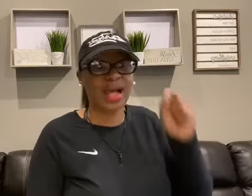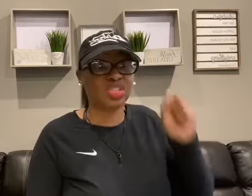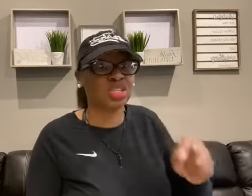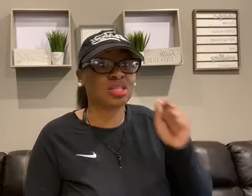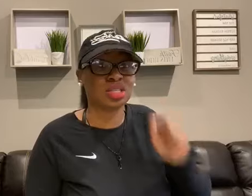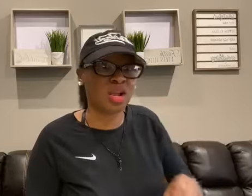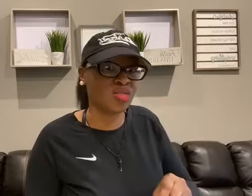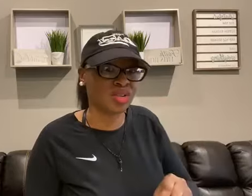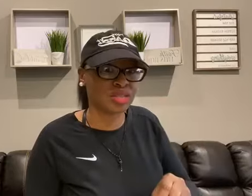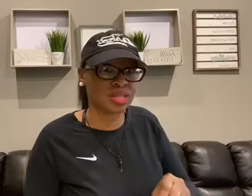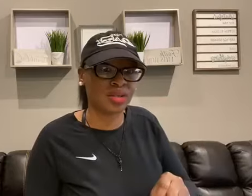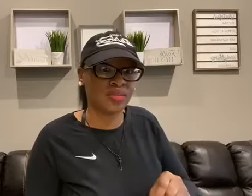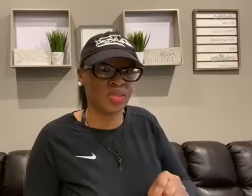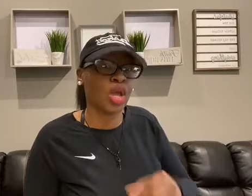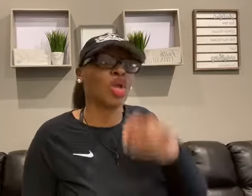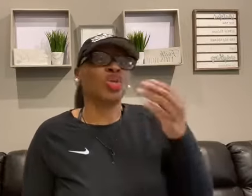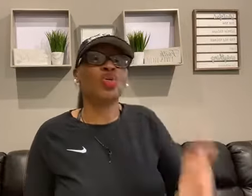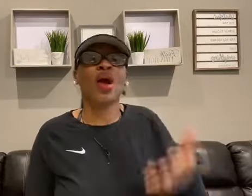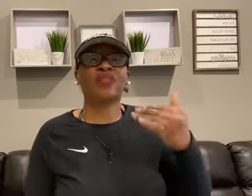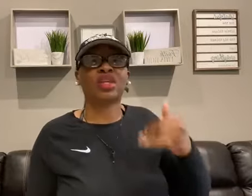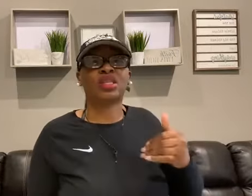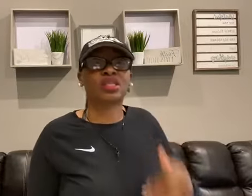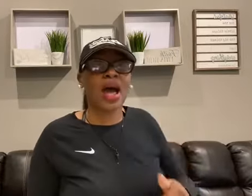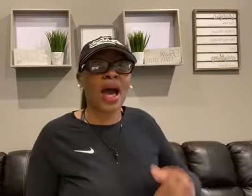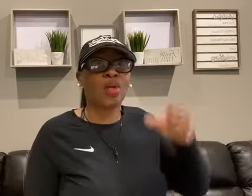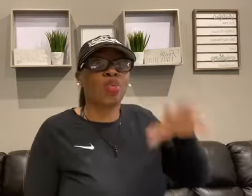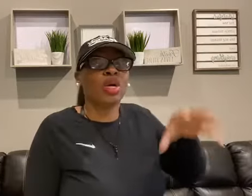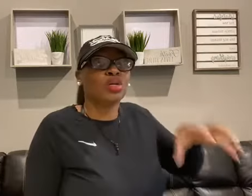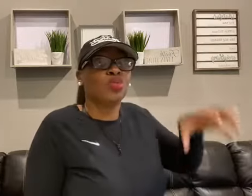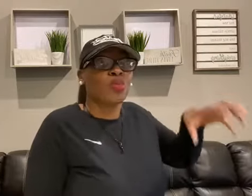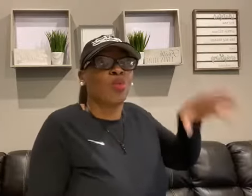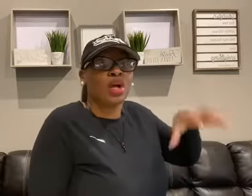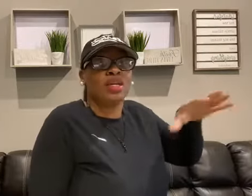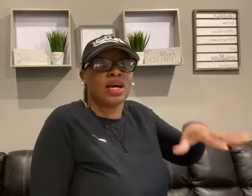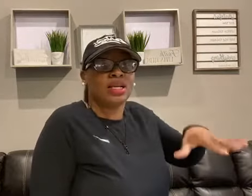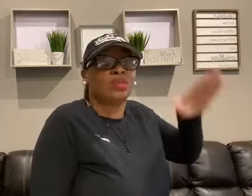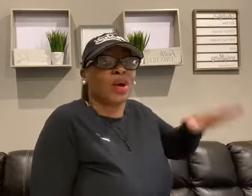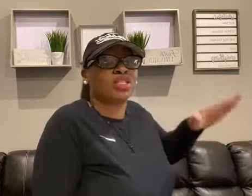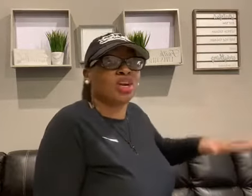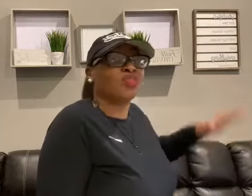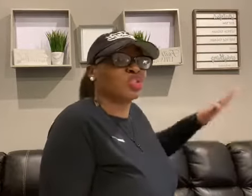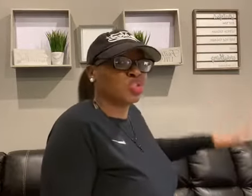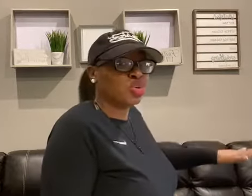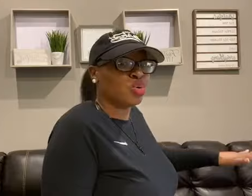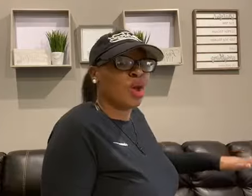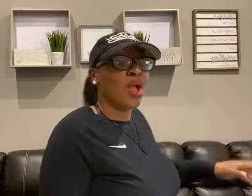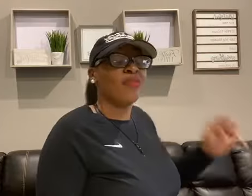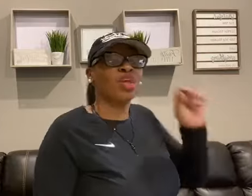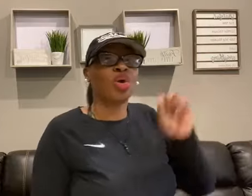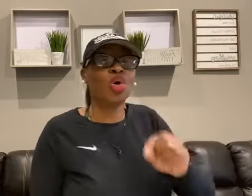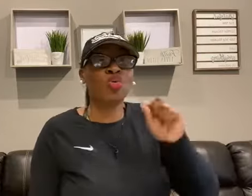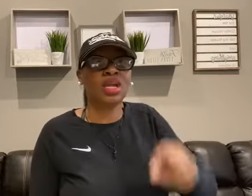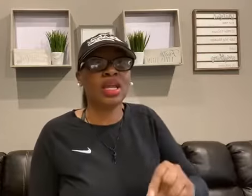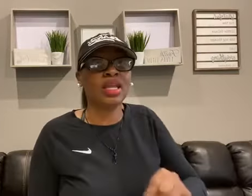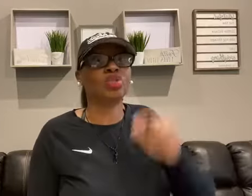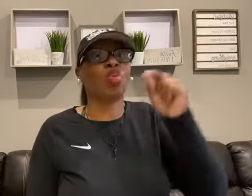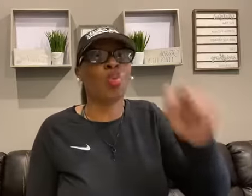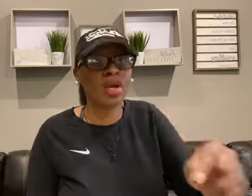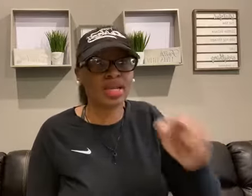not just the service. You have to decide what does my service do and then who needs what